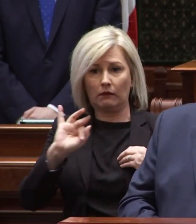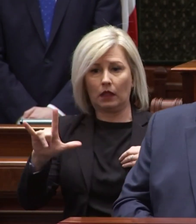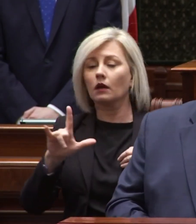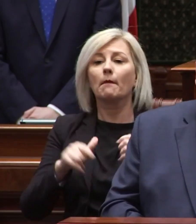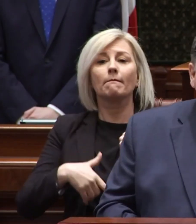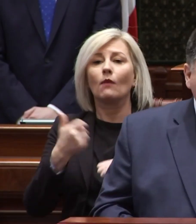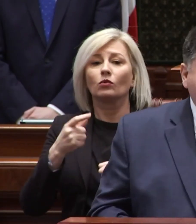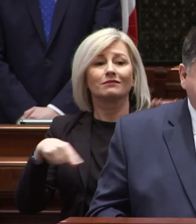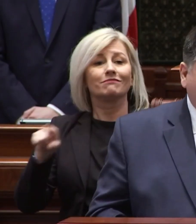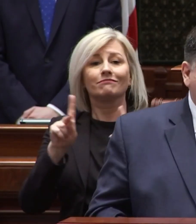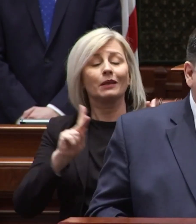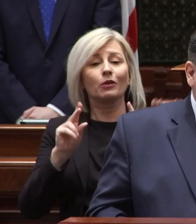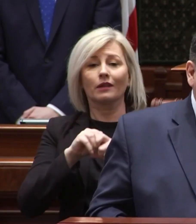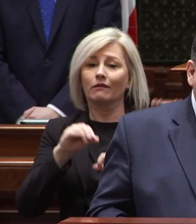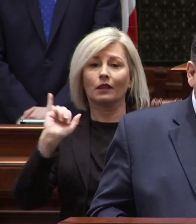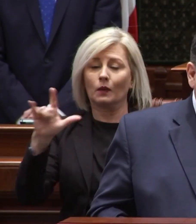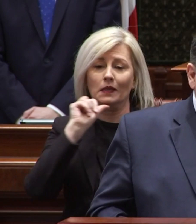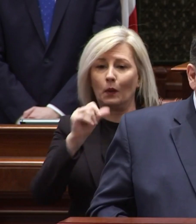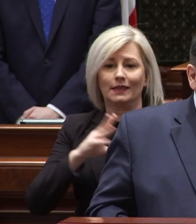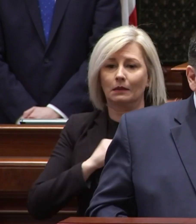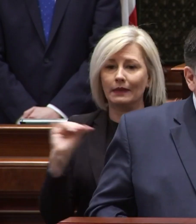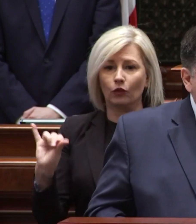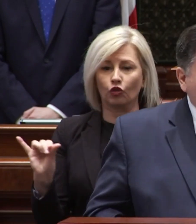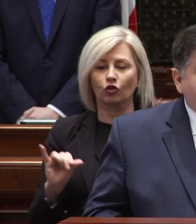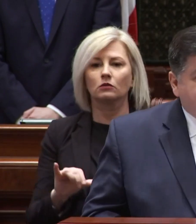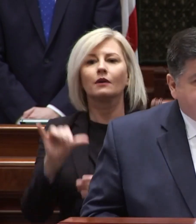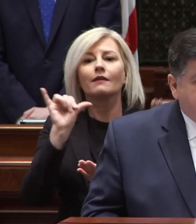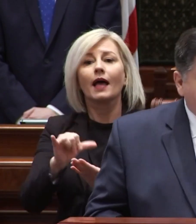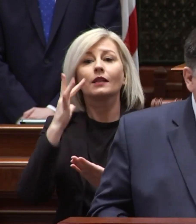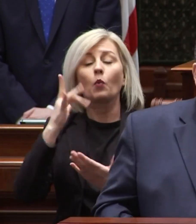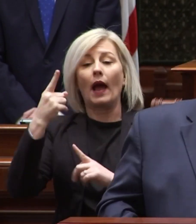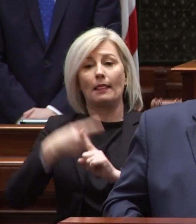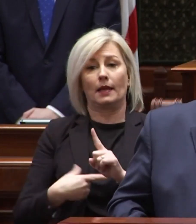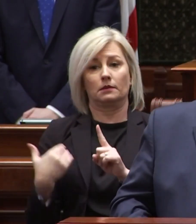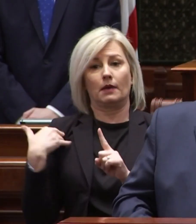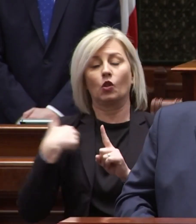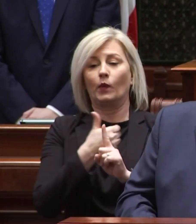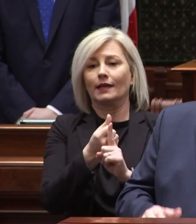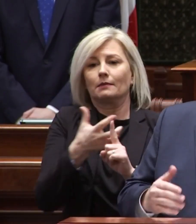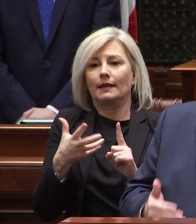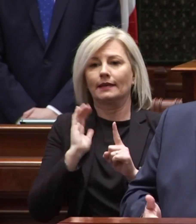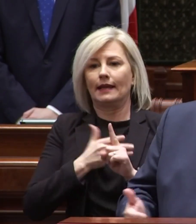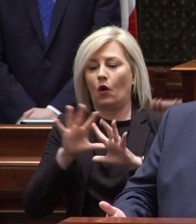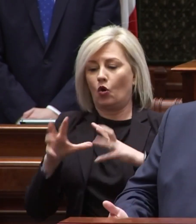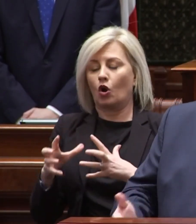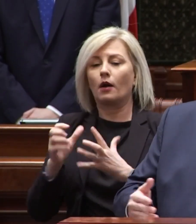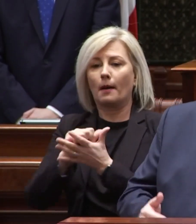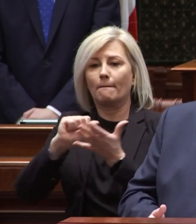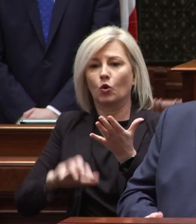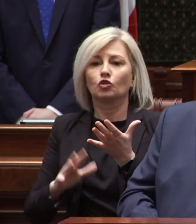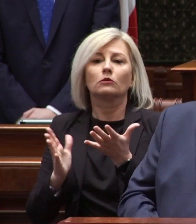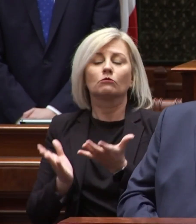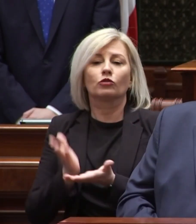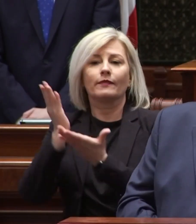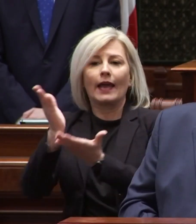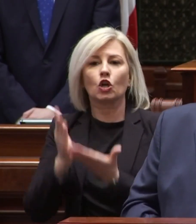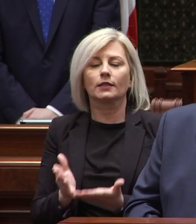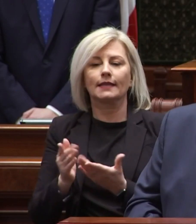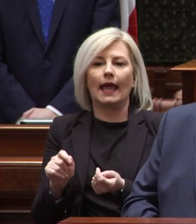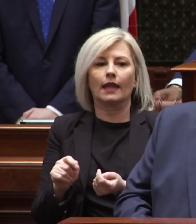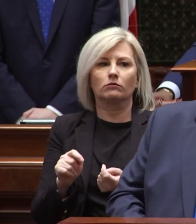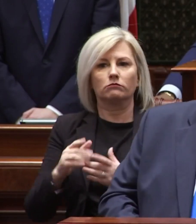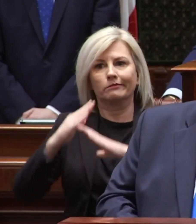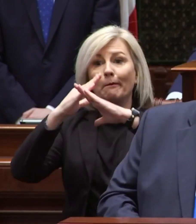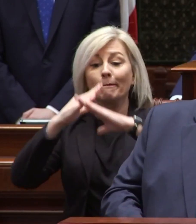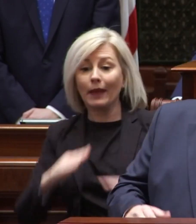neither do the majority of the people of illinois and that's why last month we expanded our pool of abortion providers and eliminated